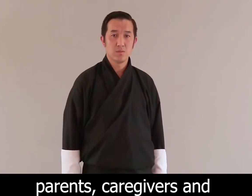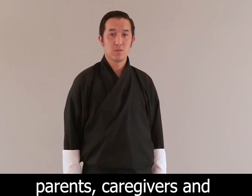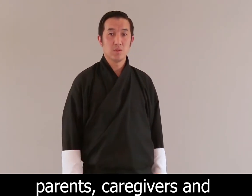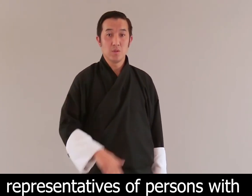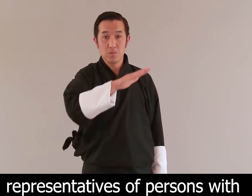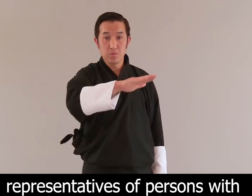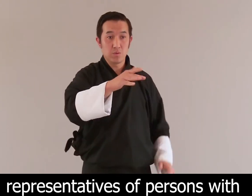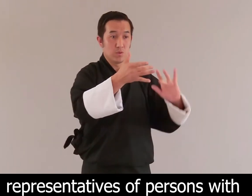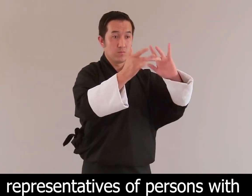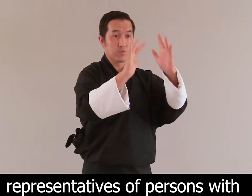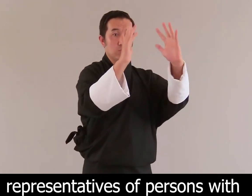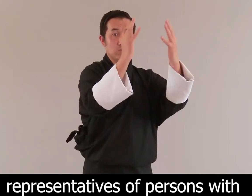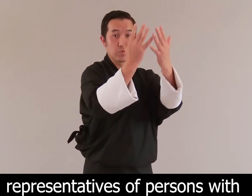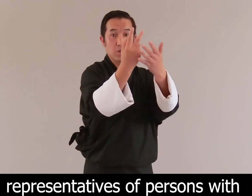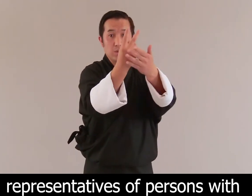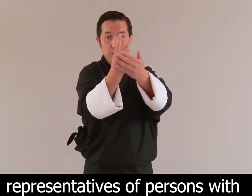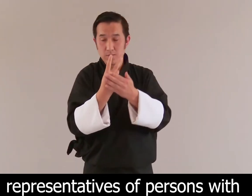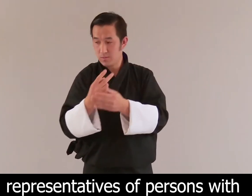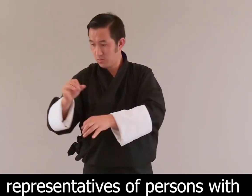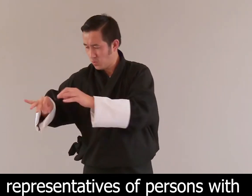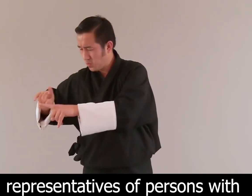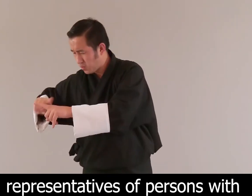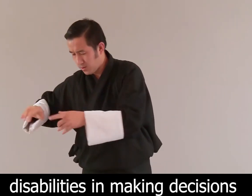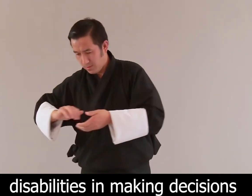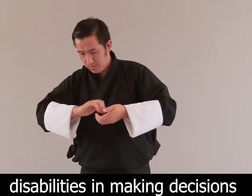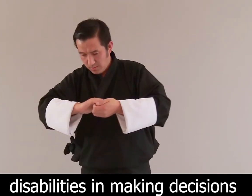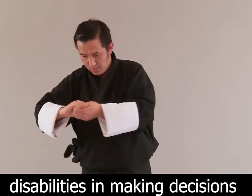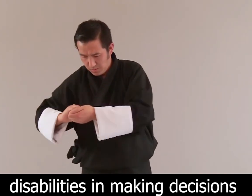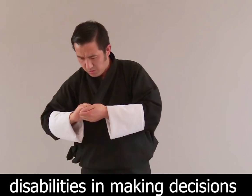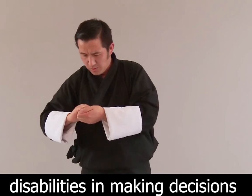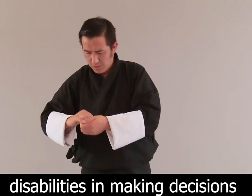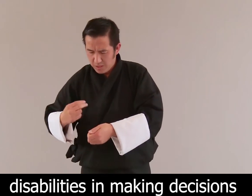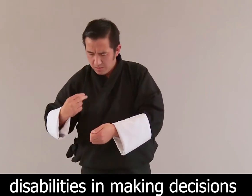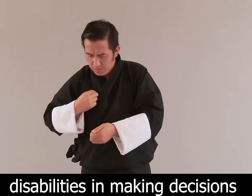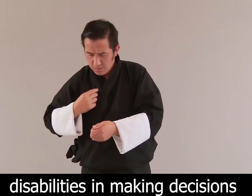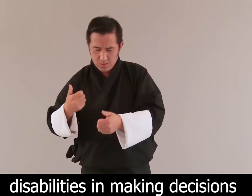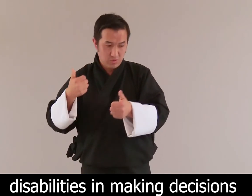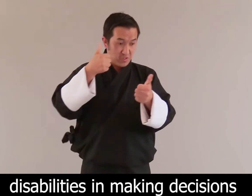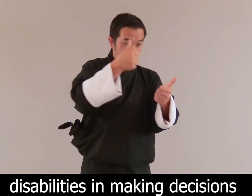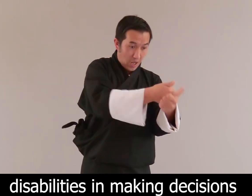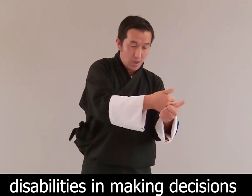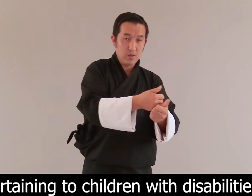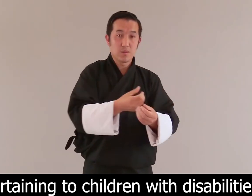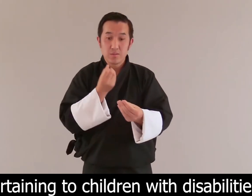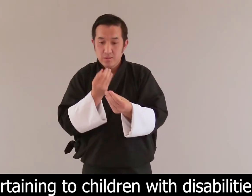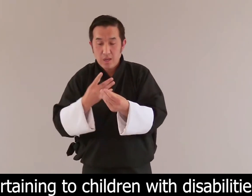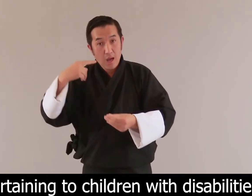and representatives of persons with disabilities in making decisions pertaining to children with disabilities.